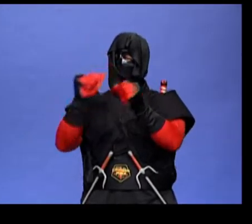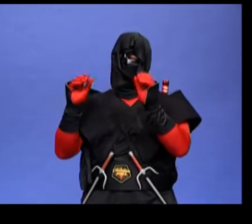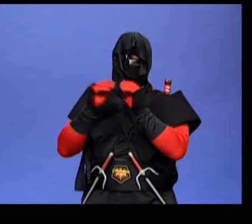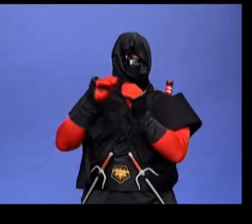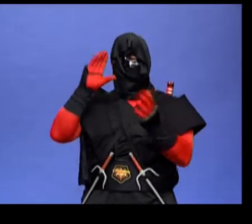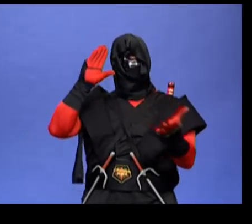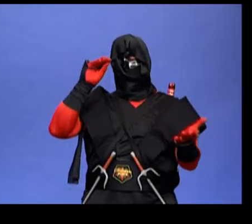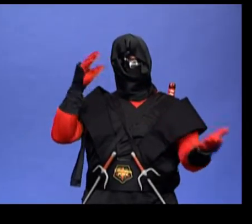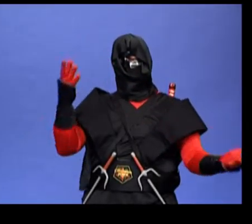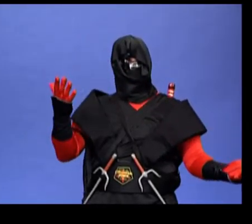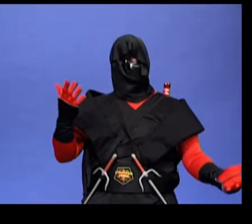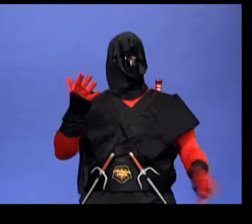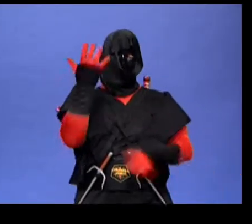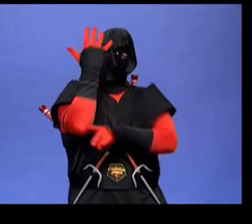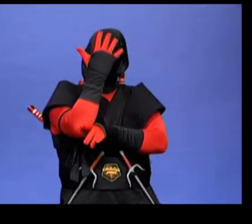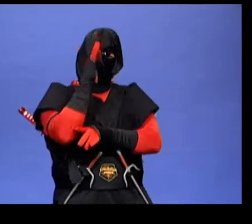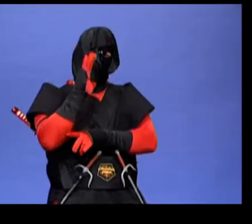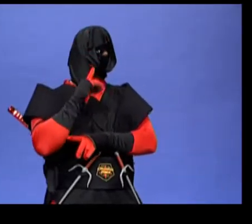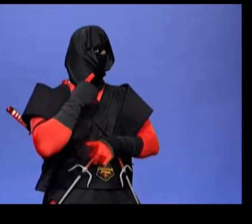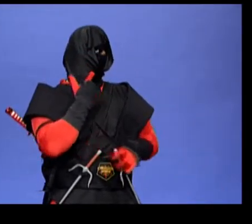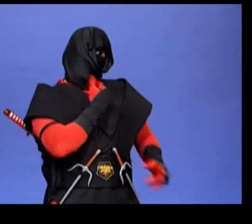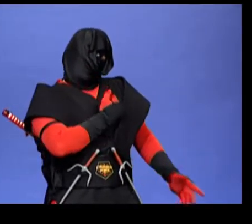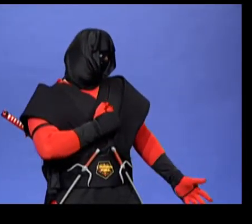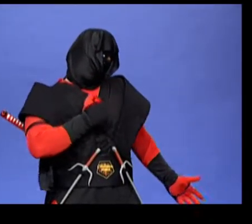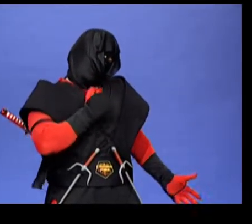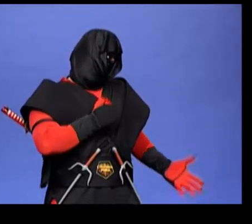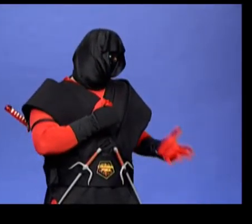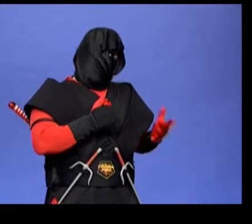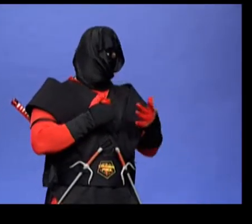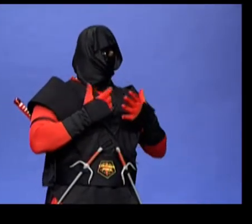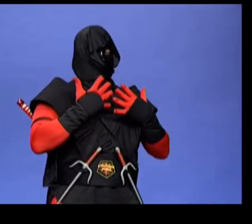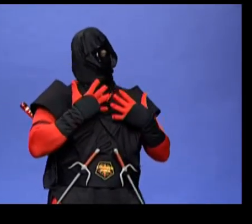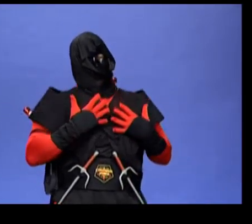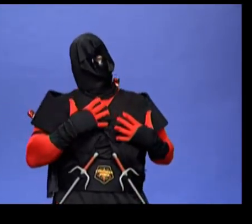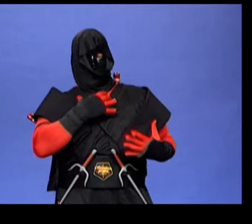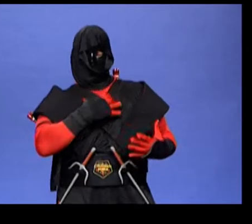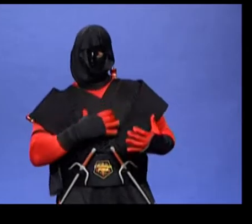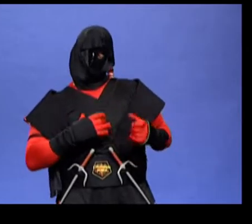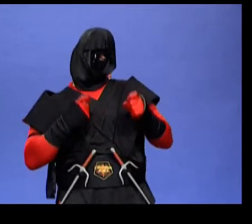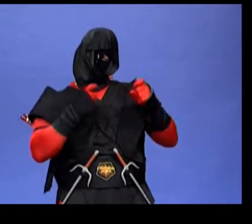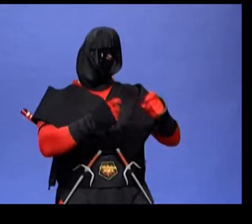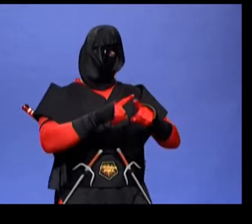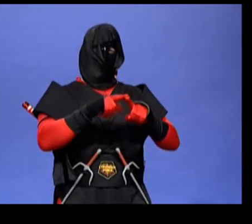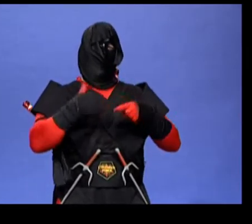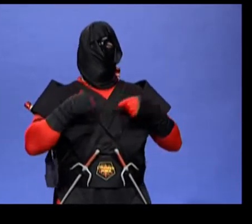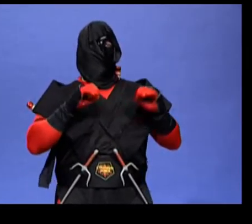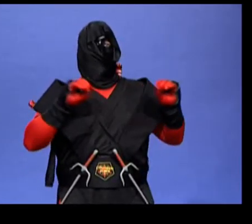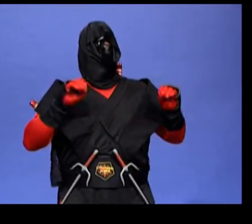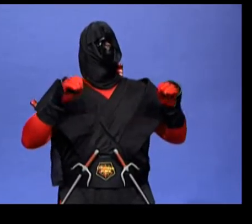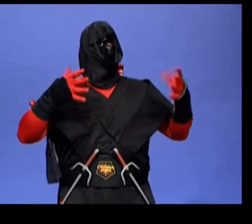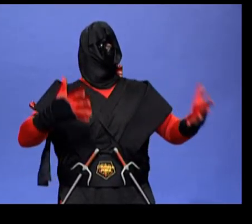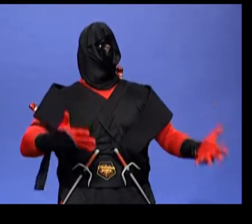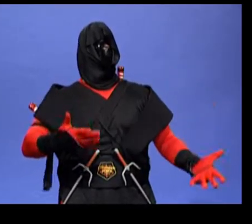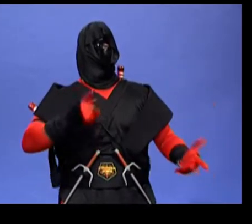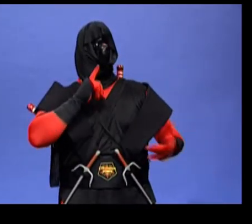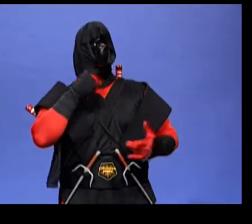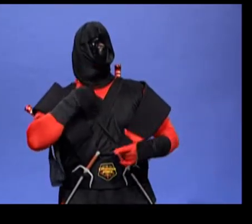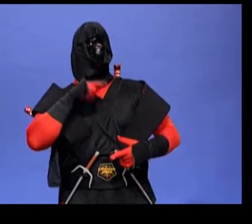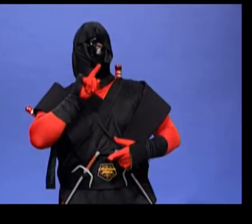I am sorry, sighed the tree. I wish that I could give you something, but I have nothing left. I